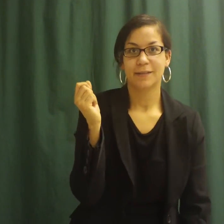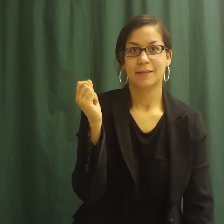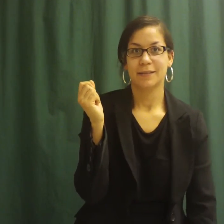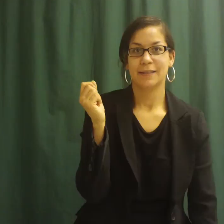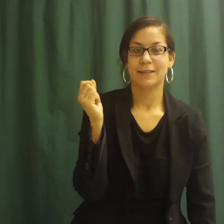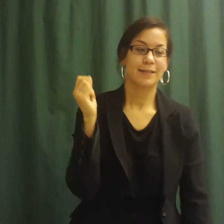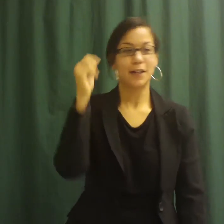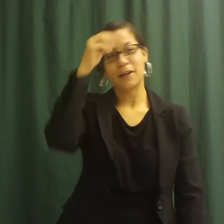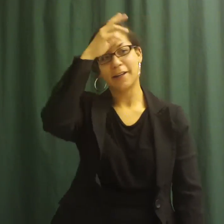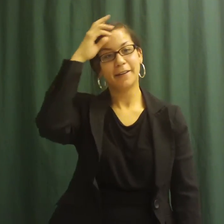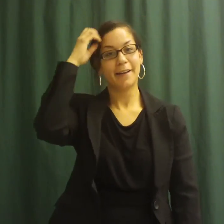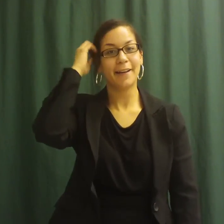Sorry.